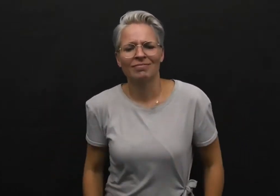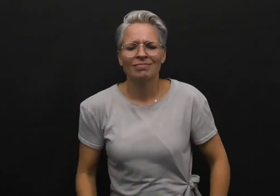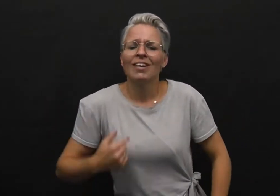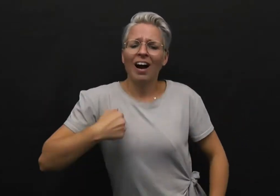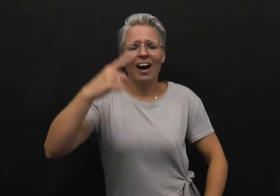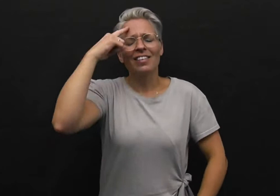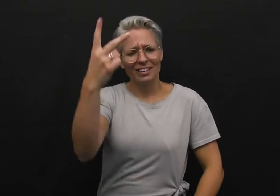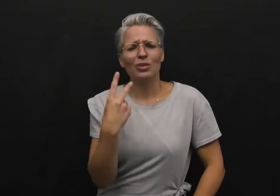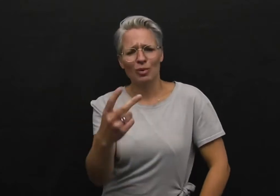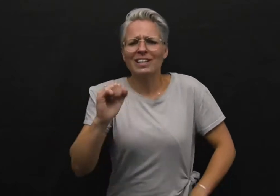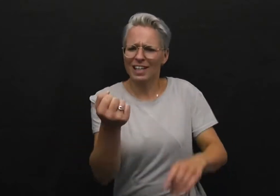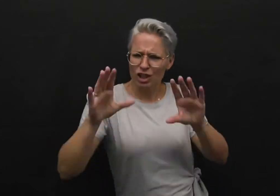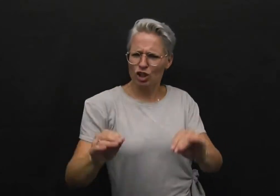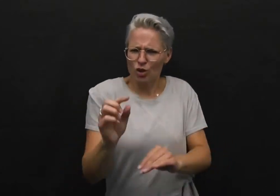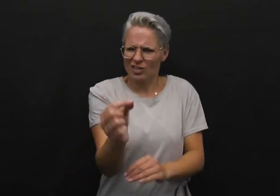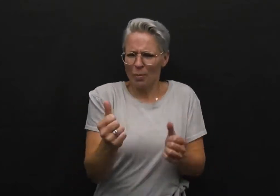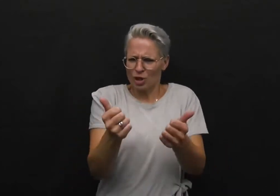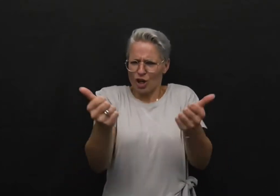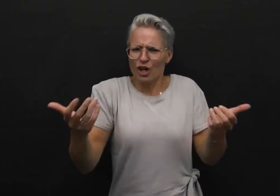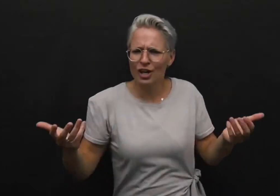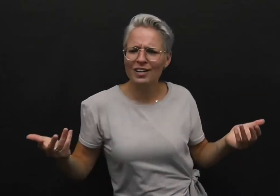I think that we could do some good